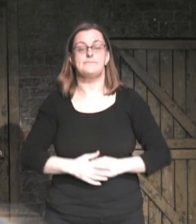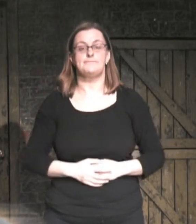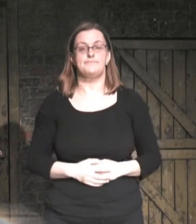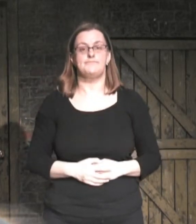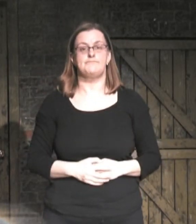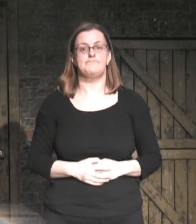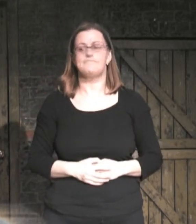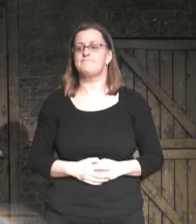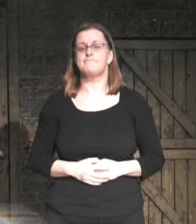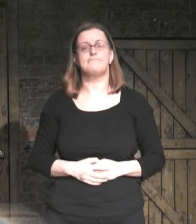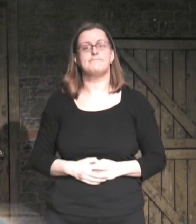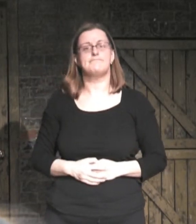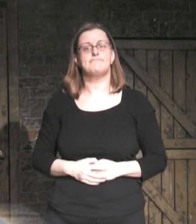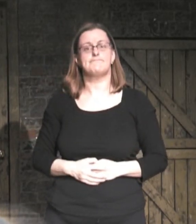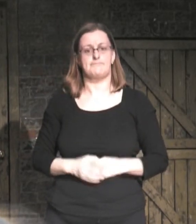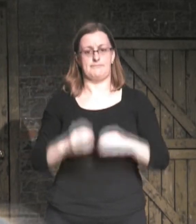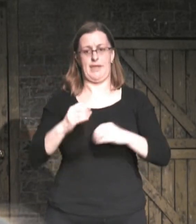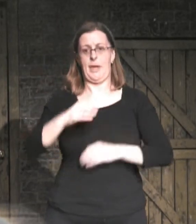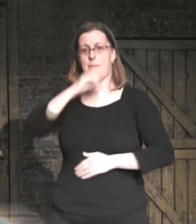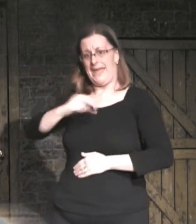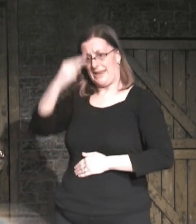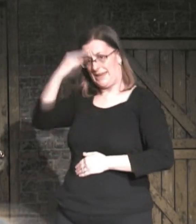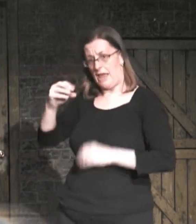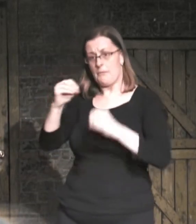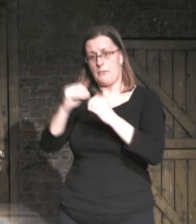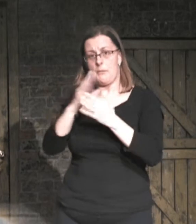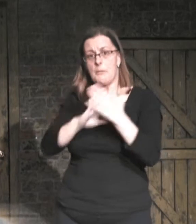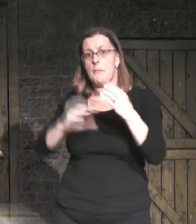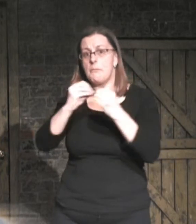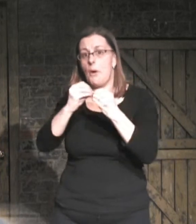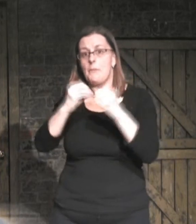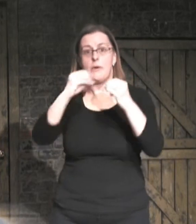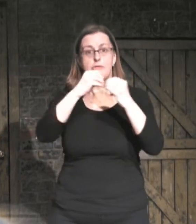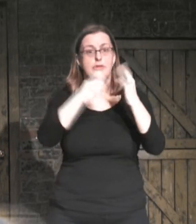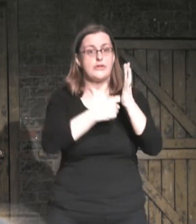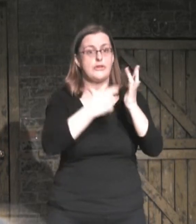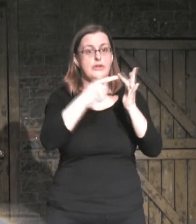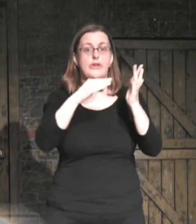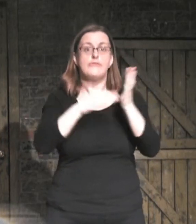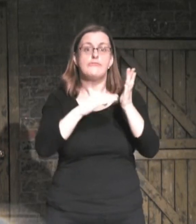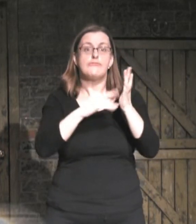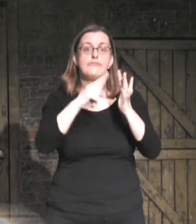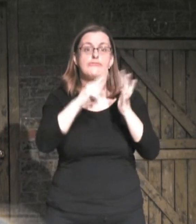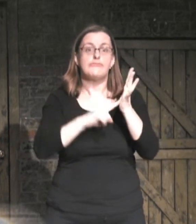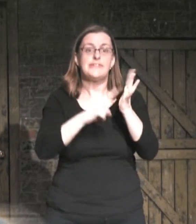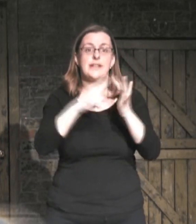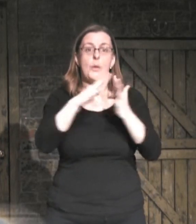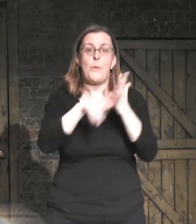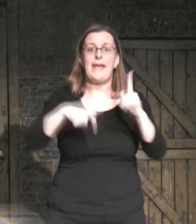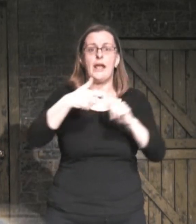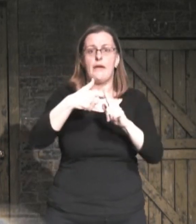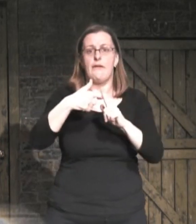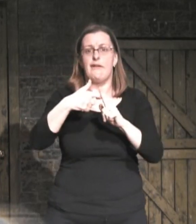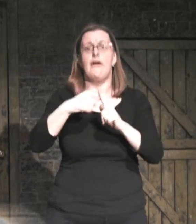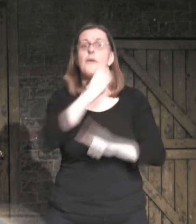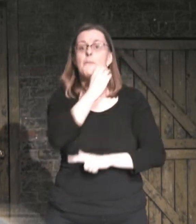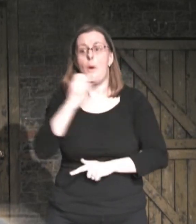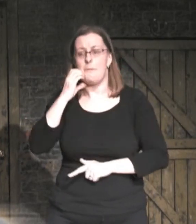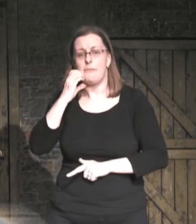When Bob Rizzlewink loses his job as a merchant the family is forced to move to the